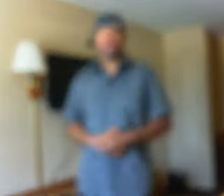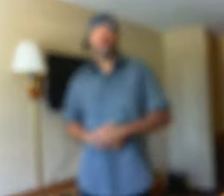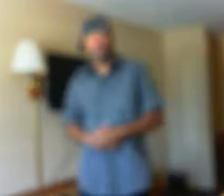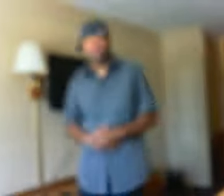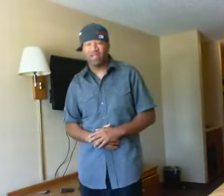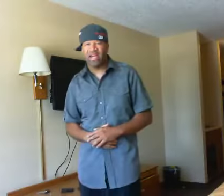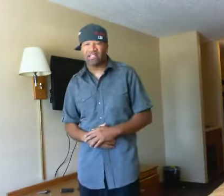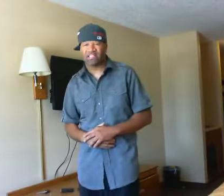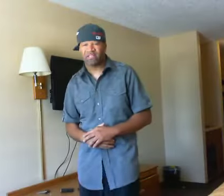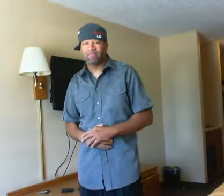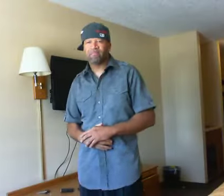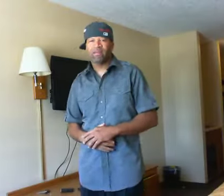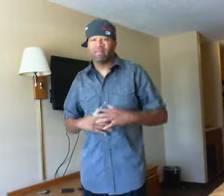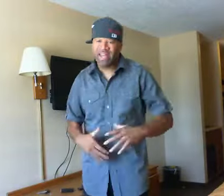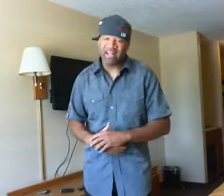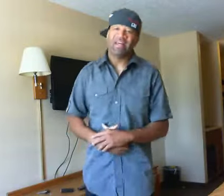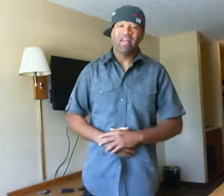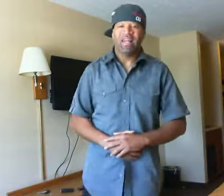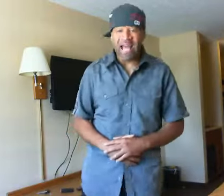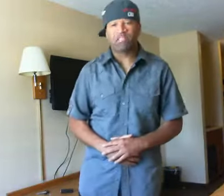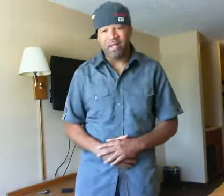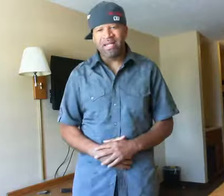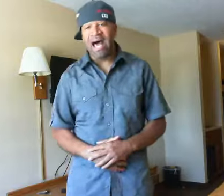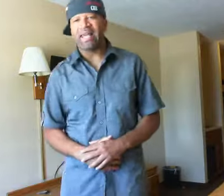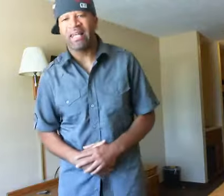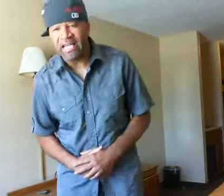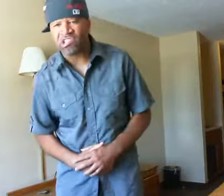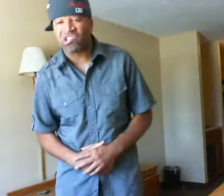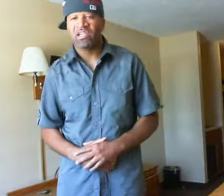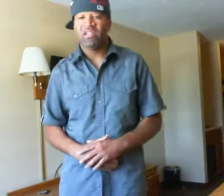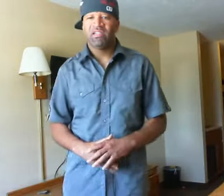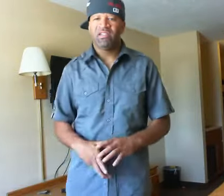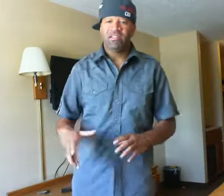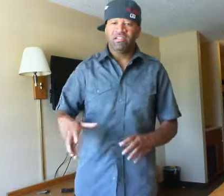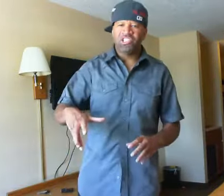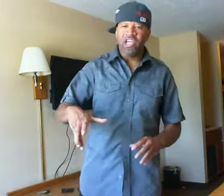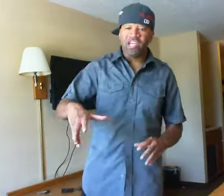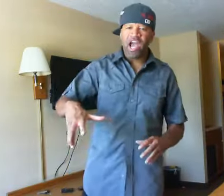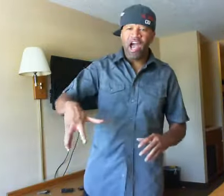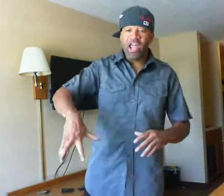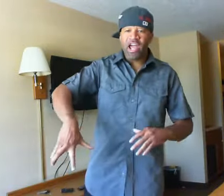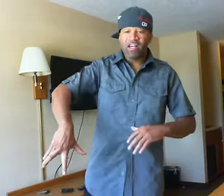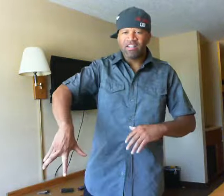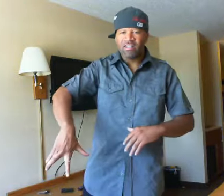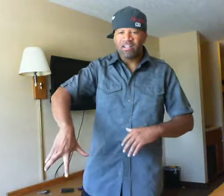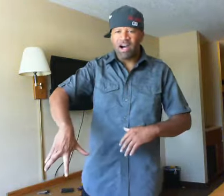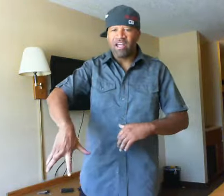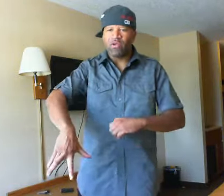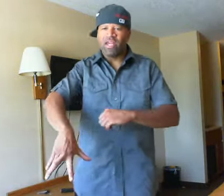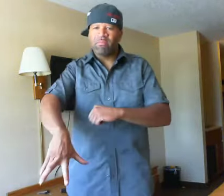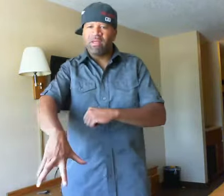when you dance. Then, last but not least, G.K. Are you kidding me?